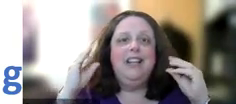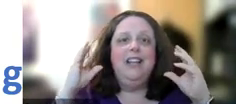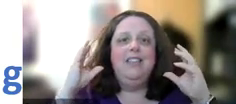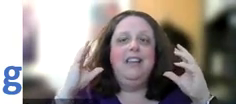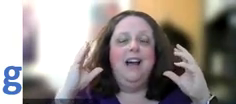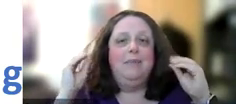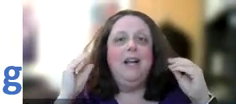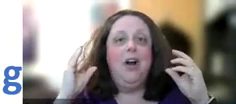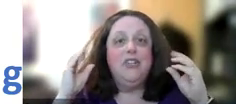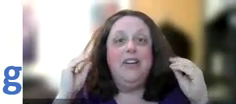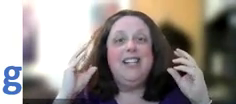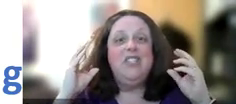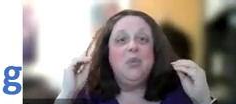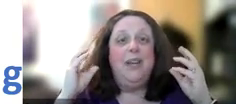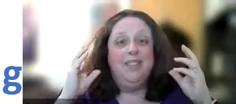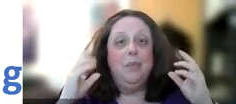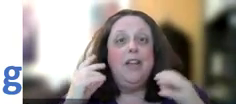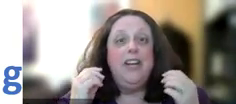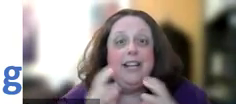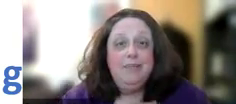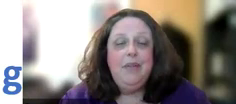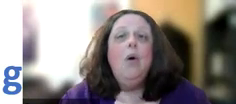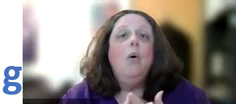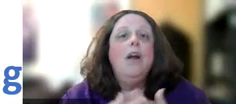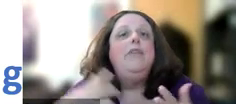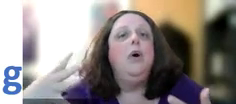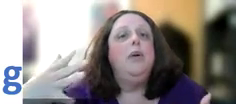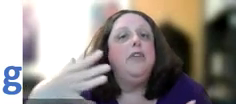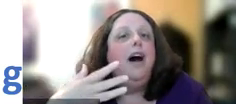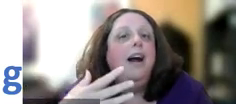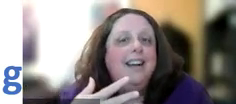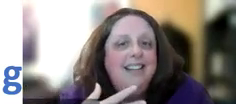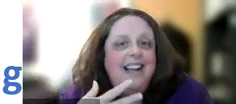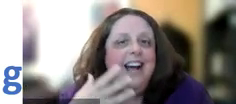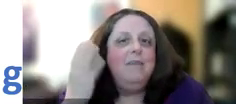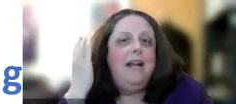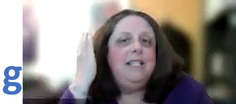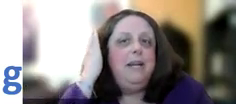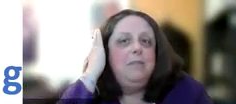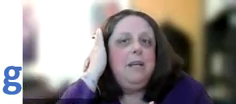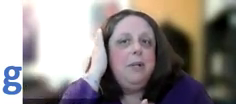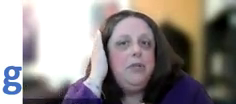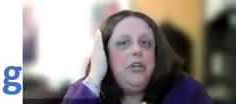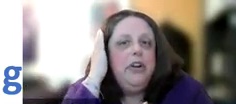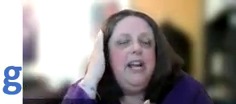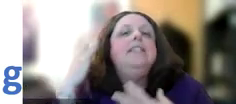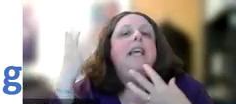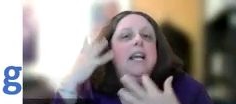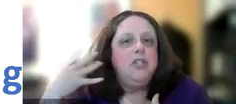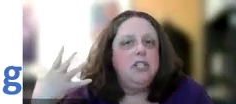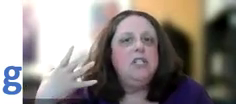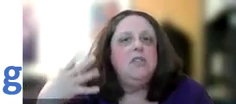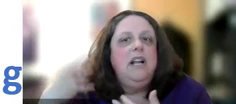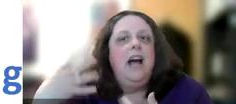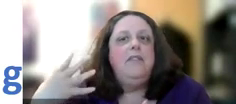sometimes it can cause your hearing aids to squeal while you're eating. Or if you go in for a hug and somebody comes up close to your hearing aids,